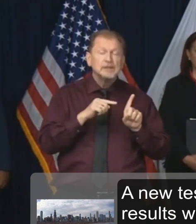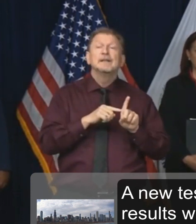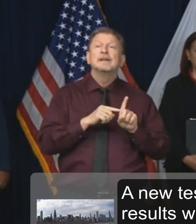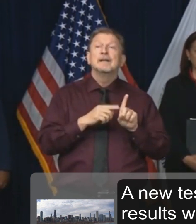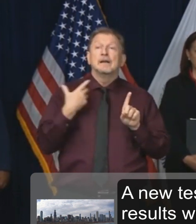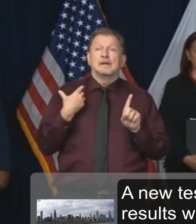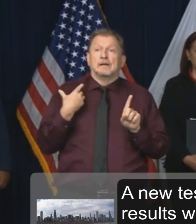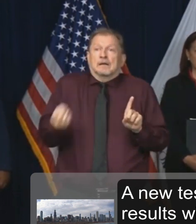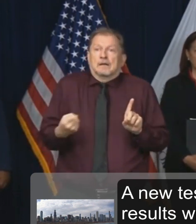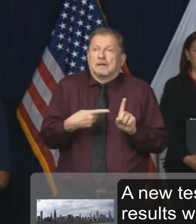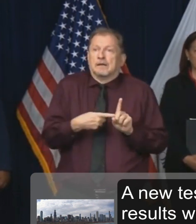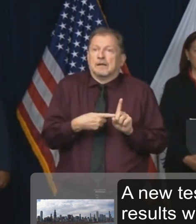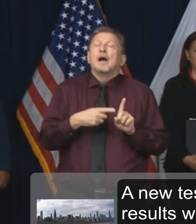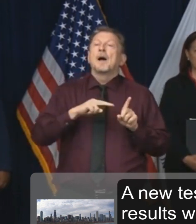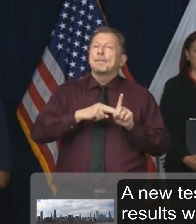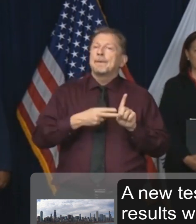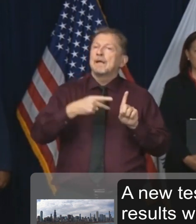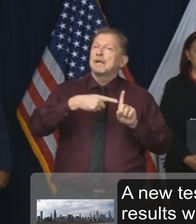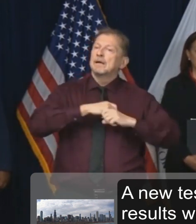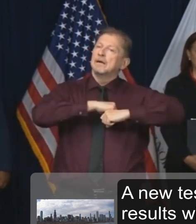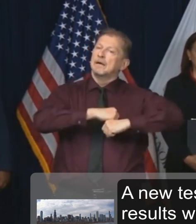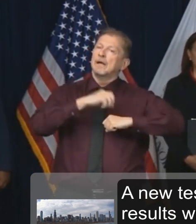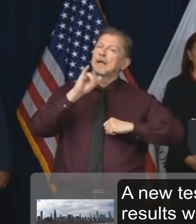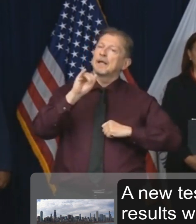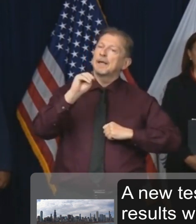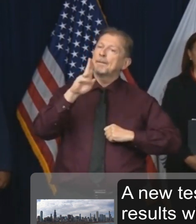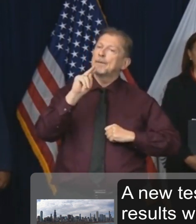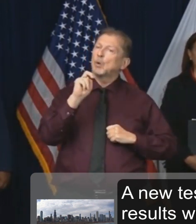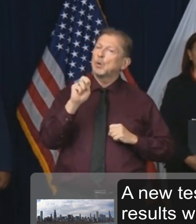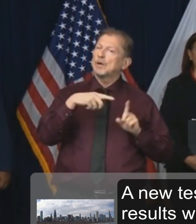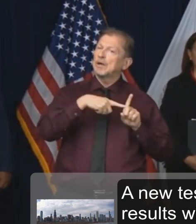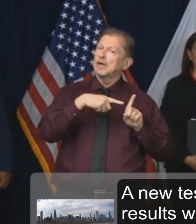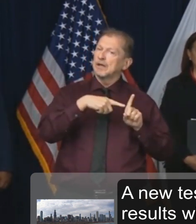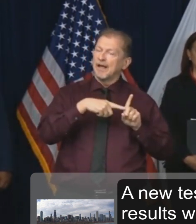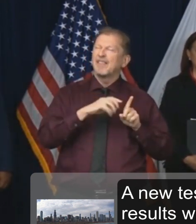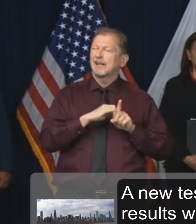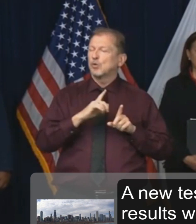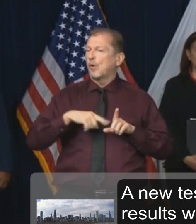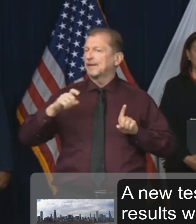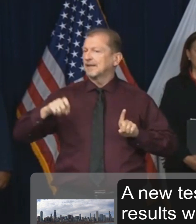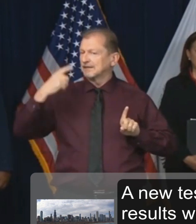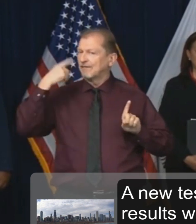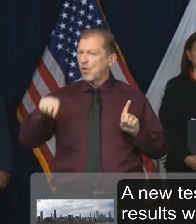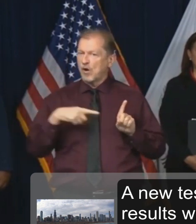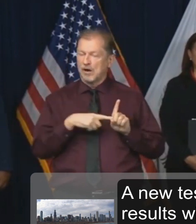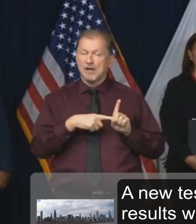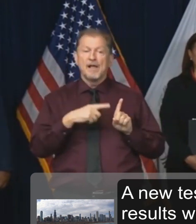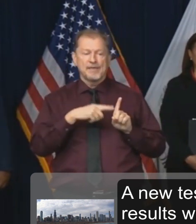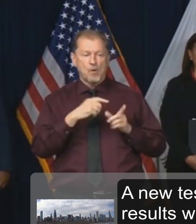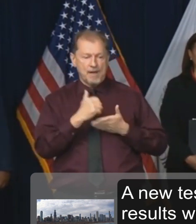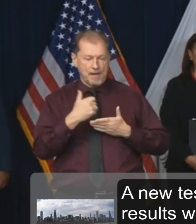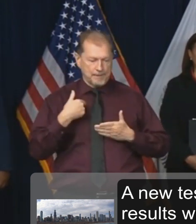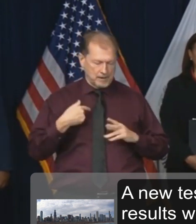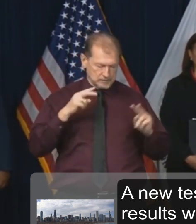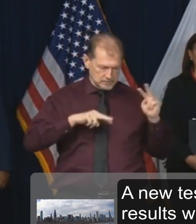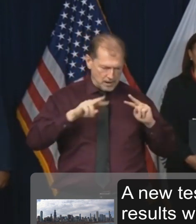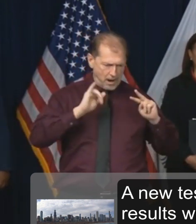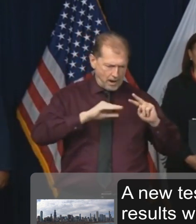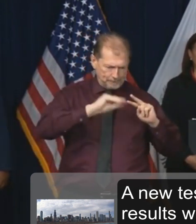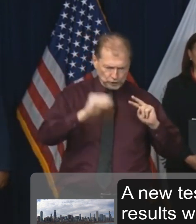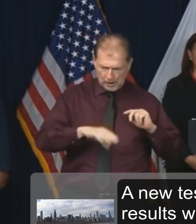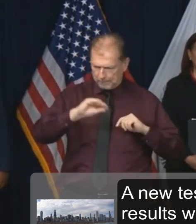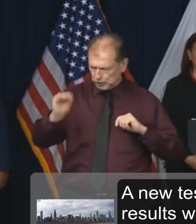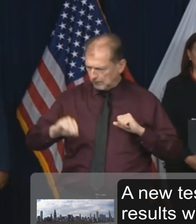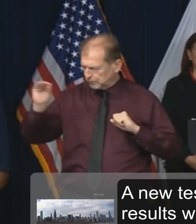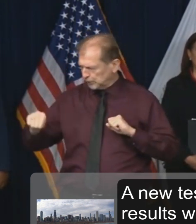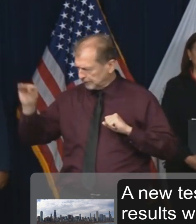assumption that there's an immunity that comes after being exposed. That's what this test would be looking for. So that would actually help us to figure out